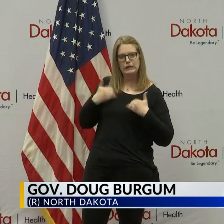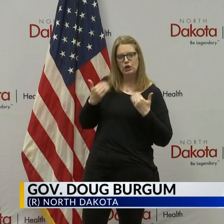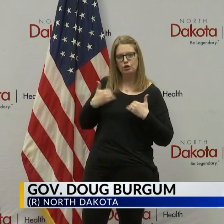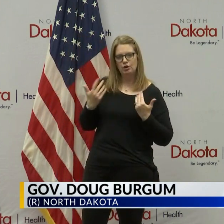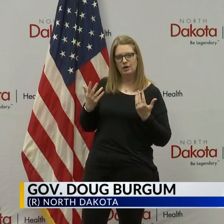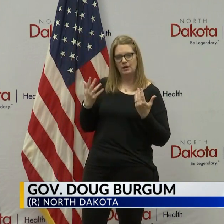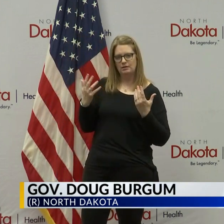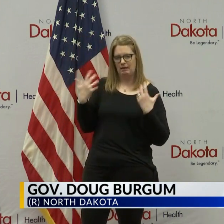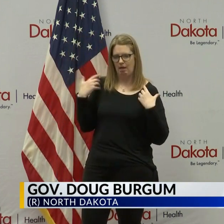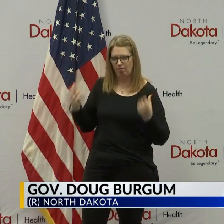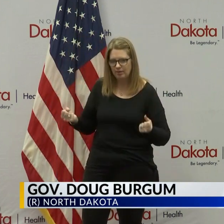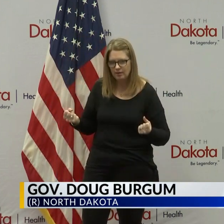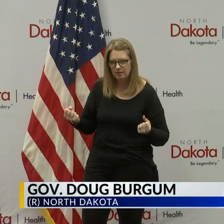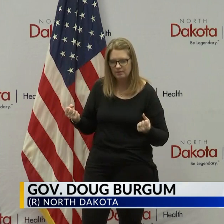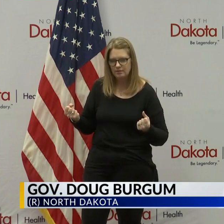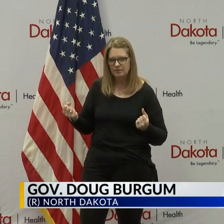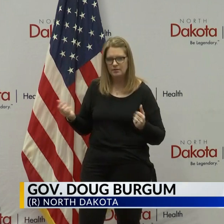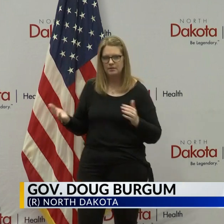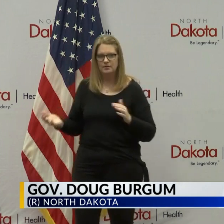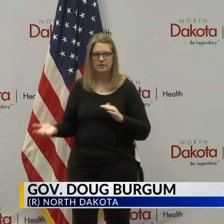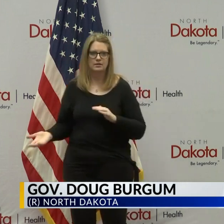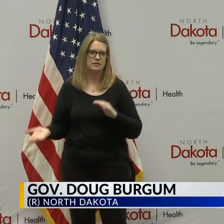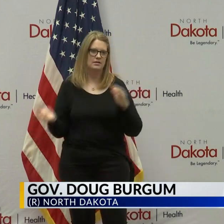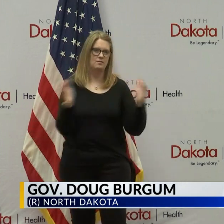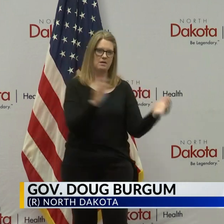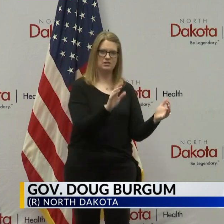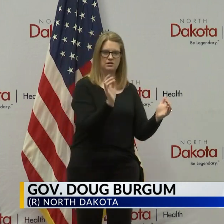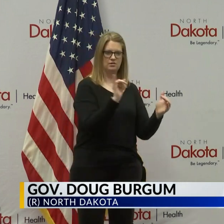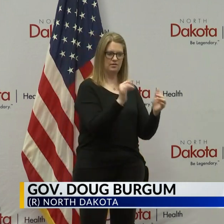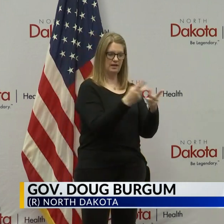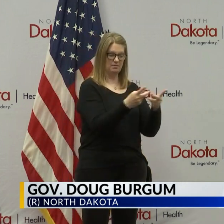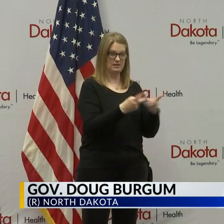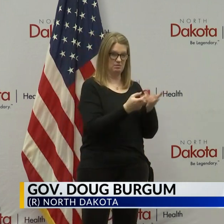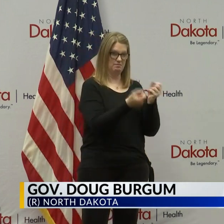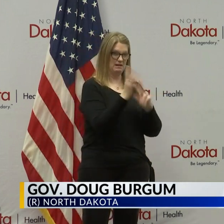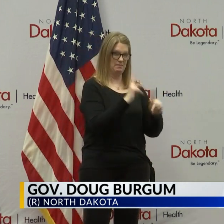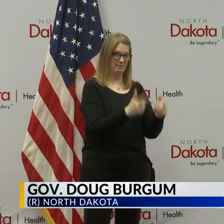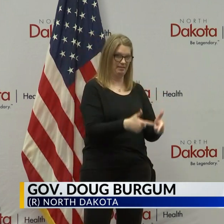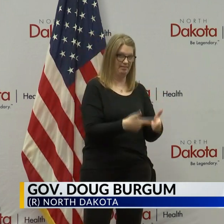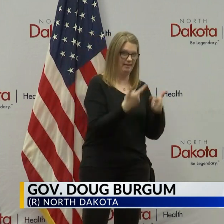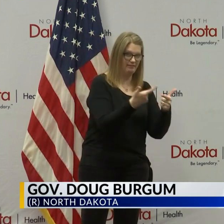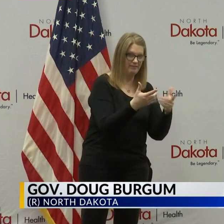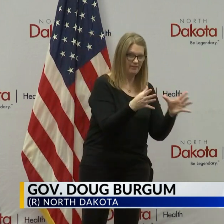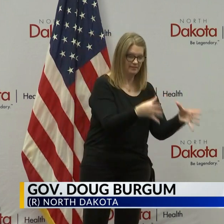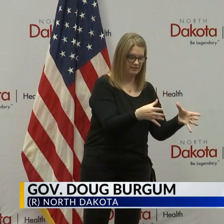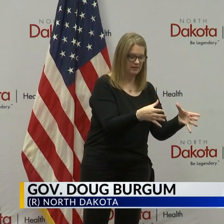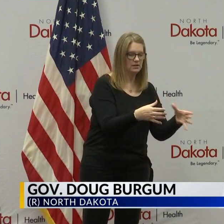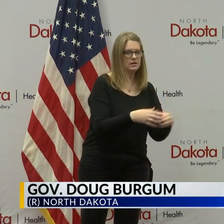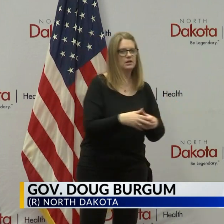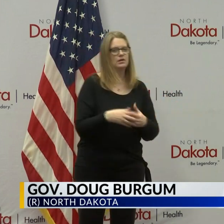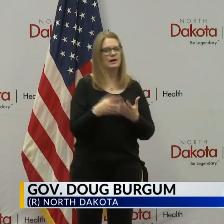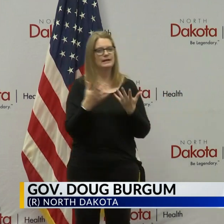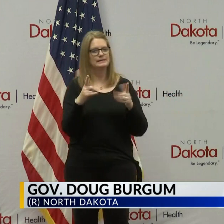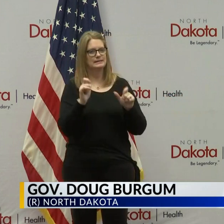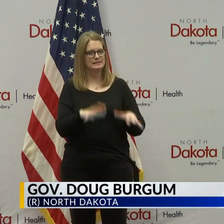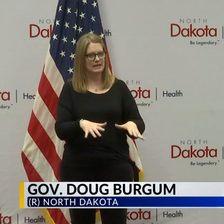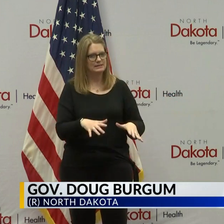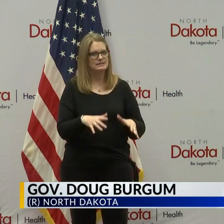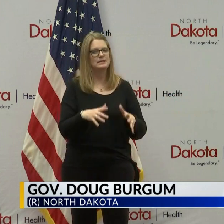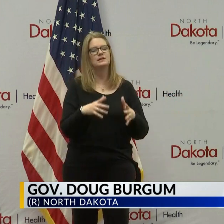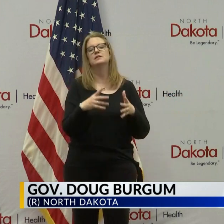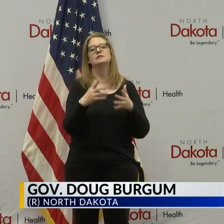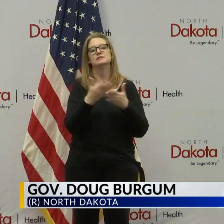say, for example, versus where we've got in congregate living. And as testing supplies come available, health care workers, first